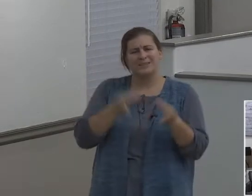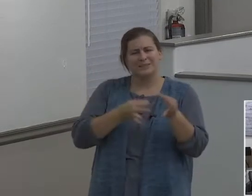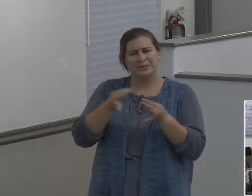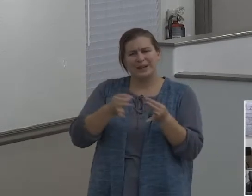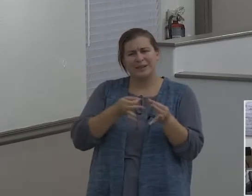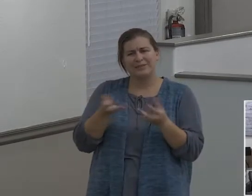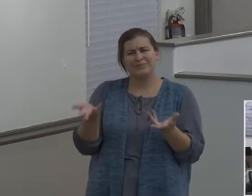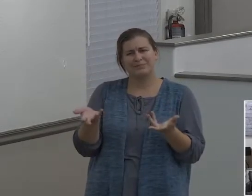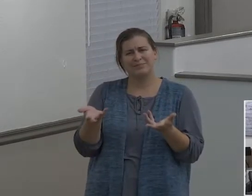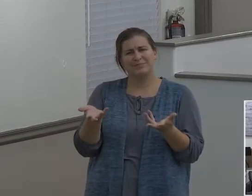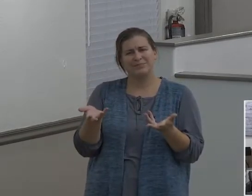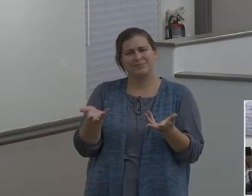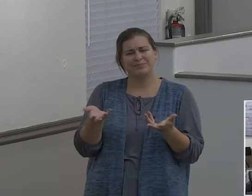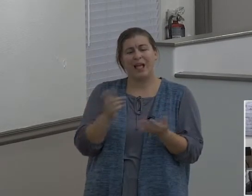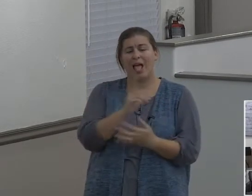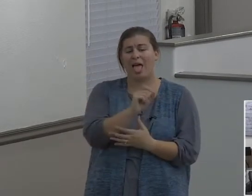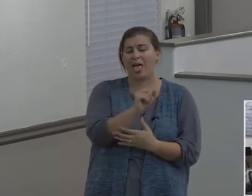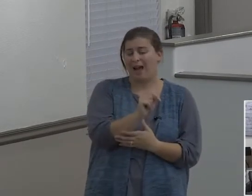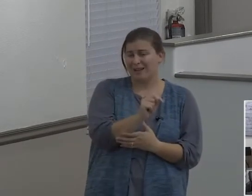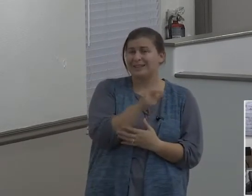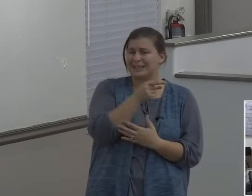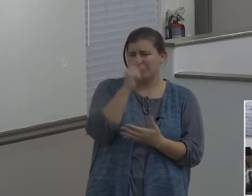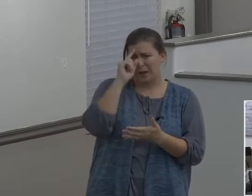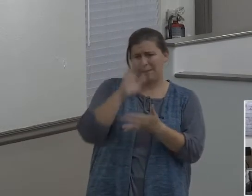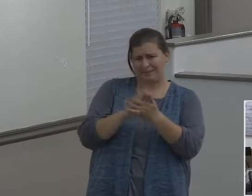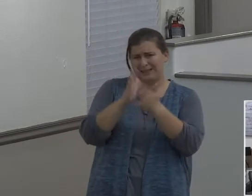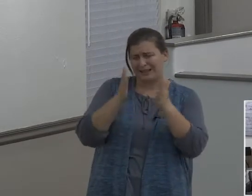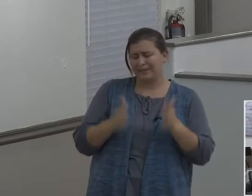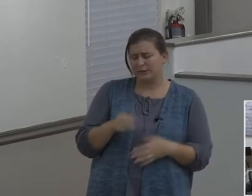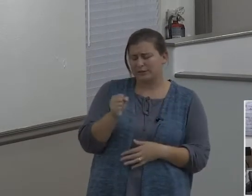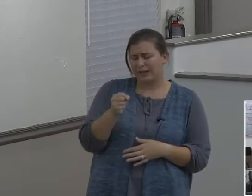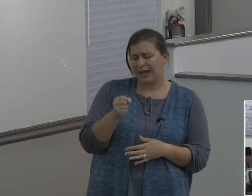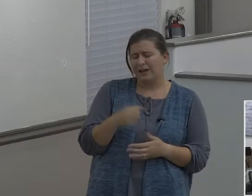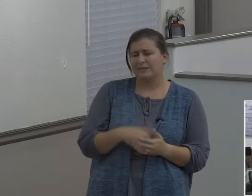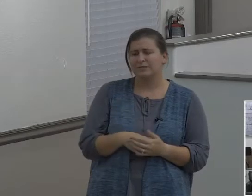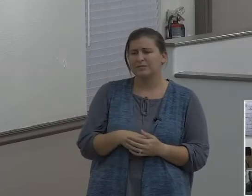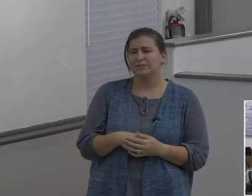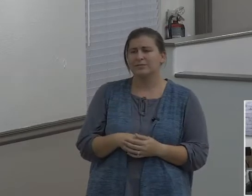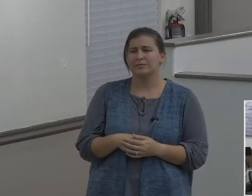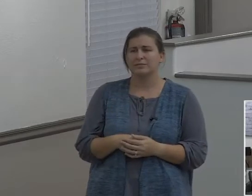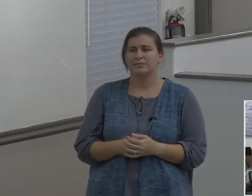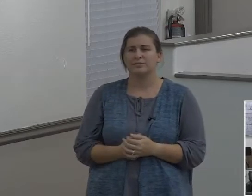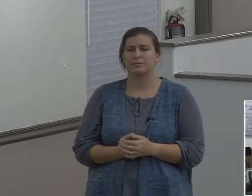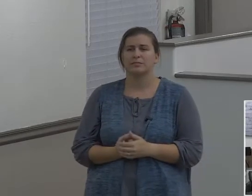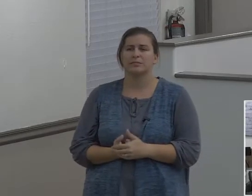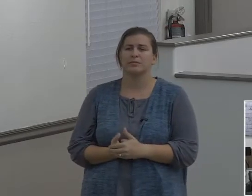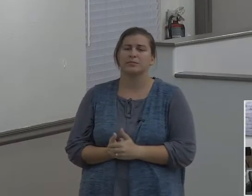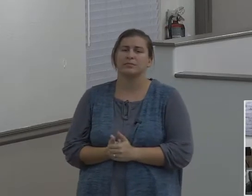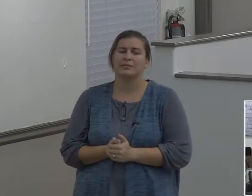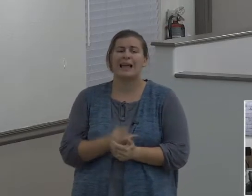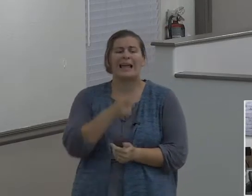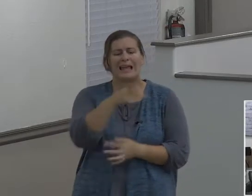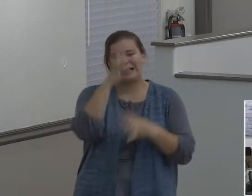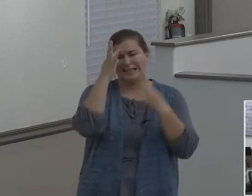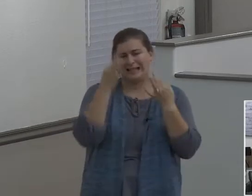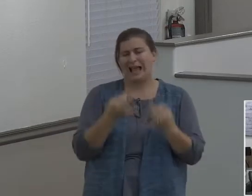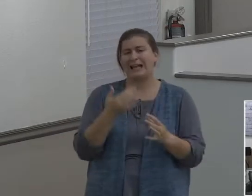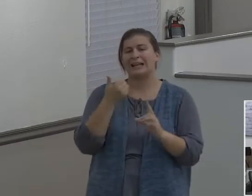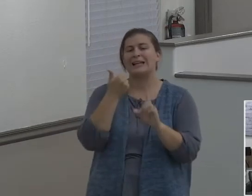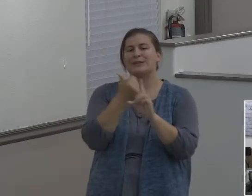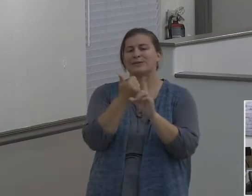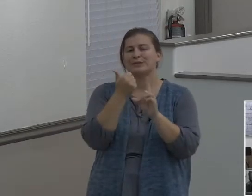Lot, though a believer, and probably Terah was too, he chose of his own free will to follow his uncle